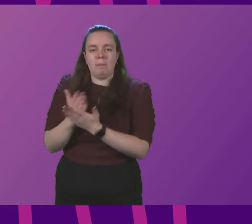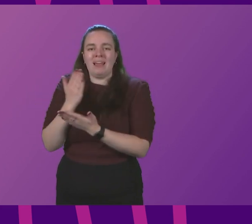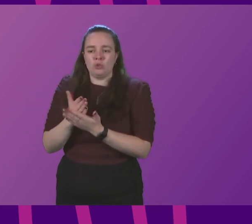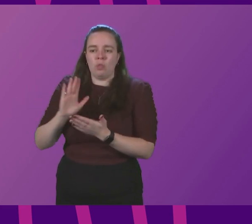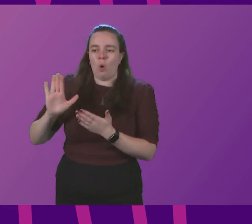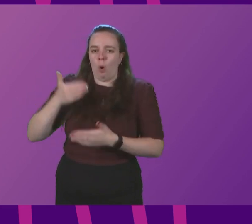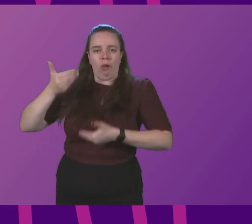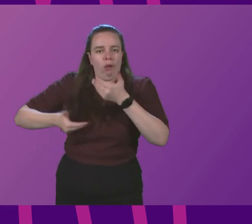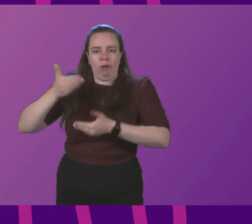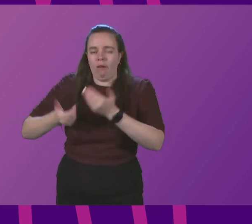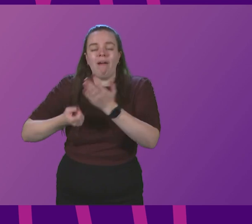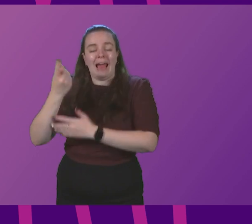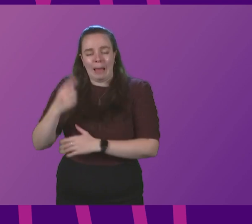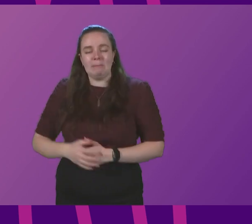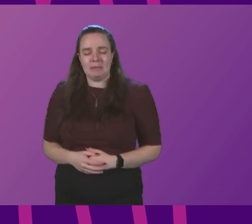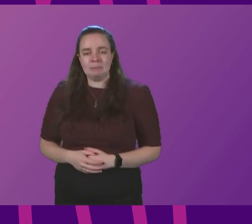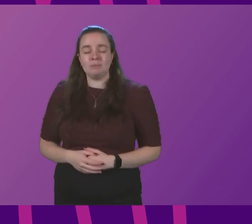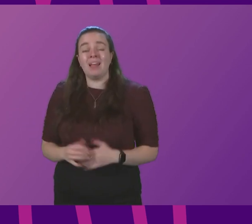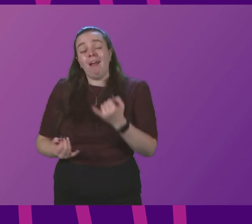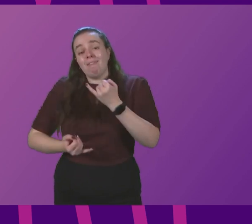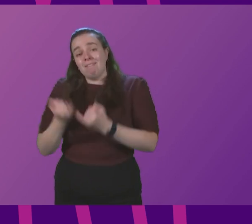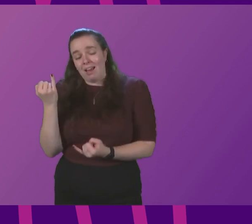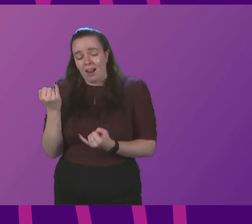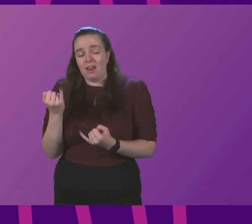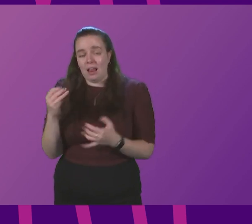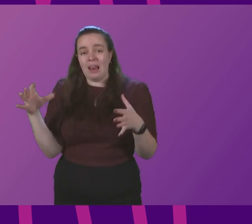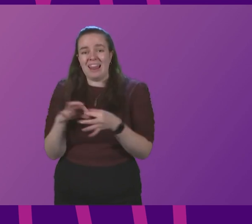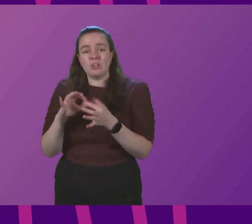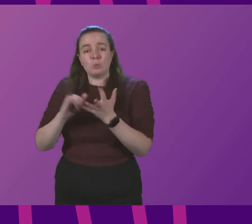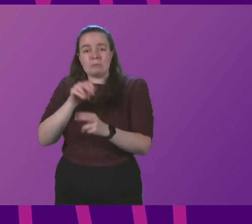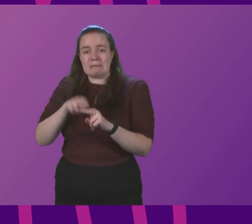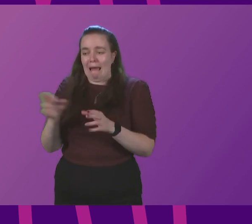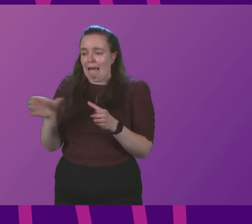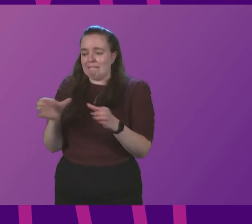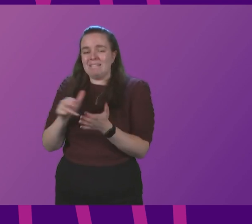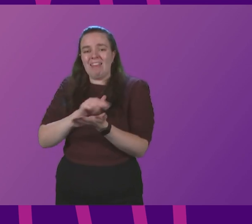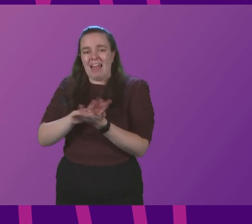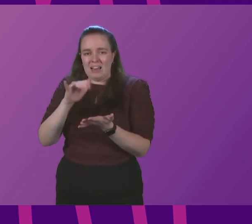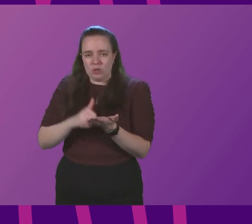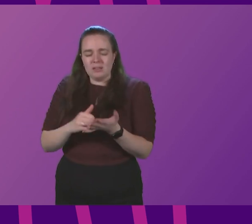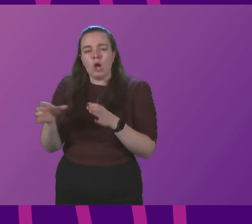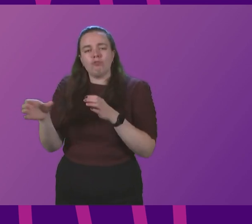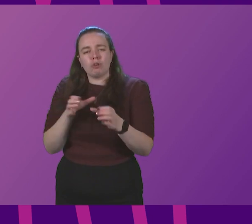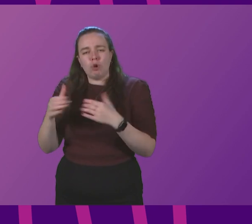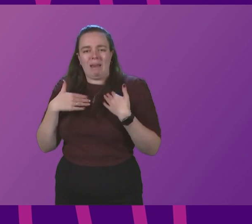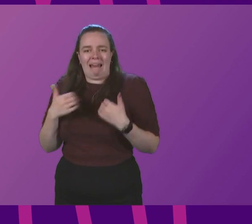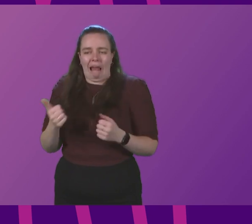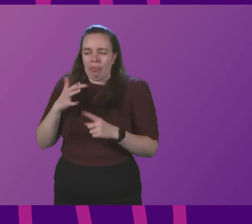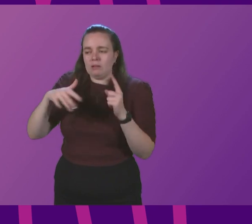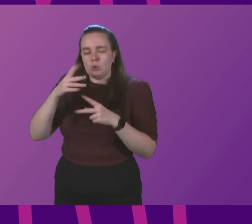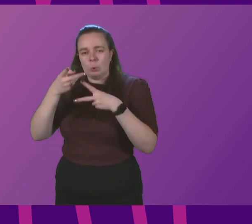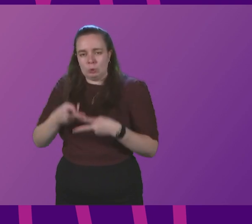is taken full account of. Finally, terms of staffing in the health service, recruitment in our health service and social care,